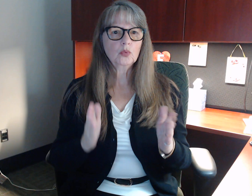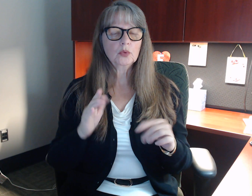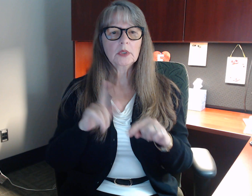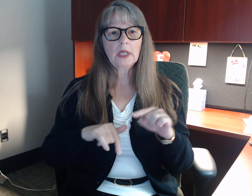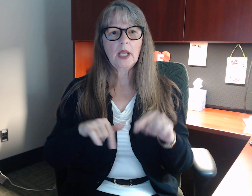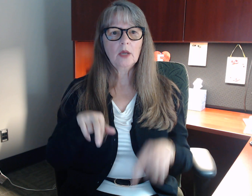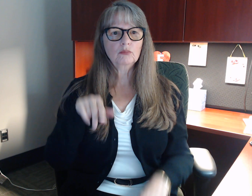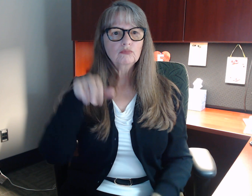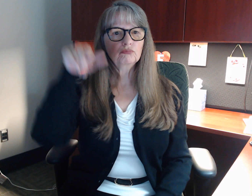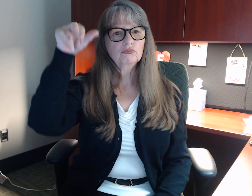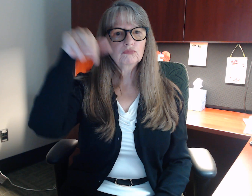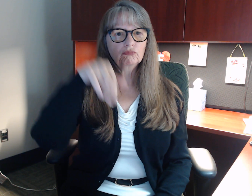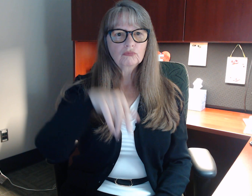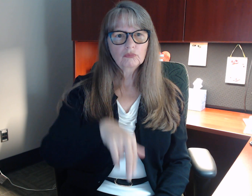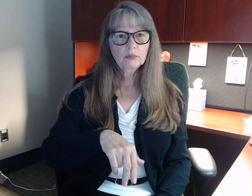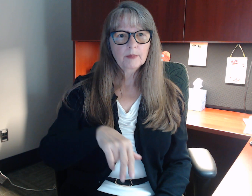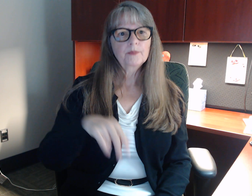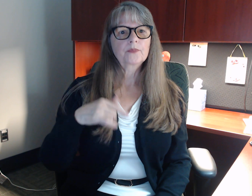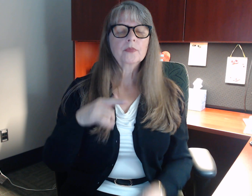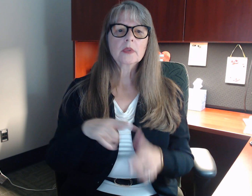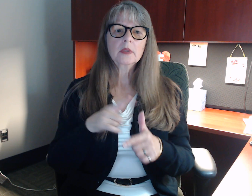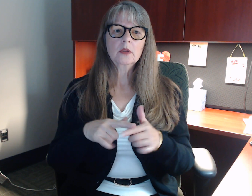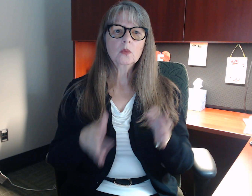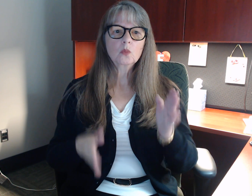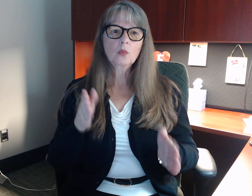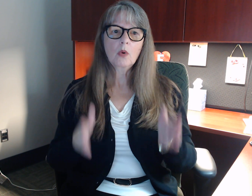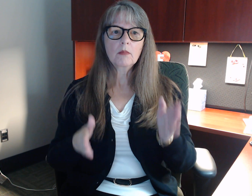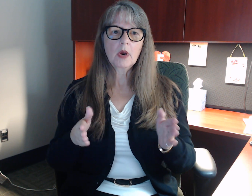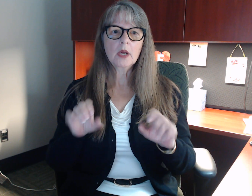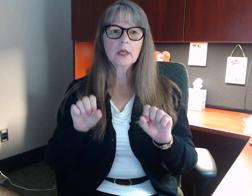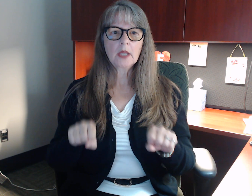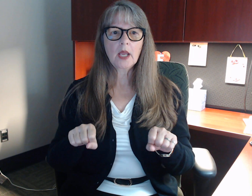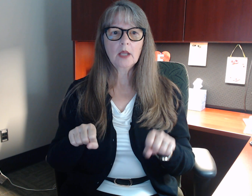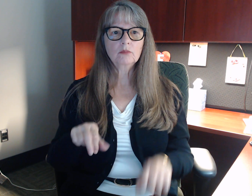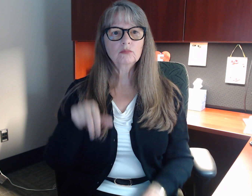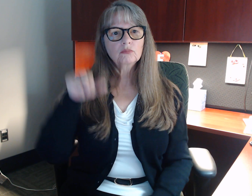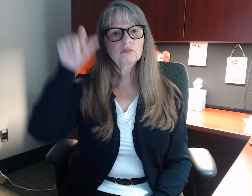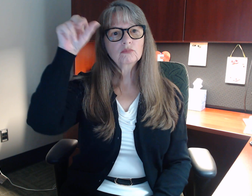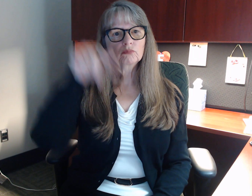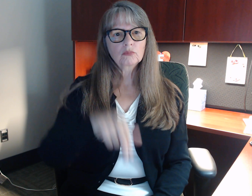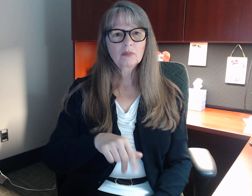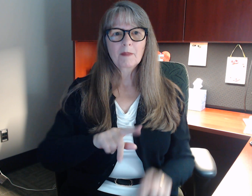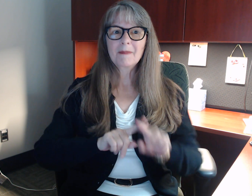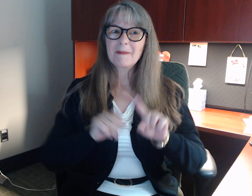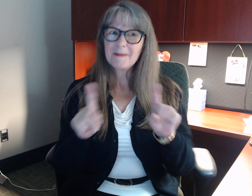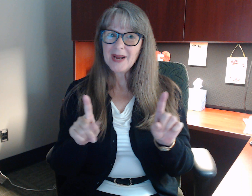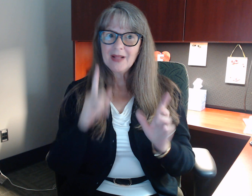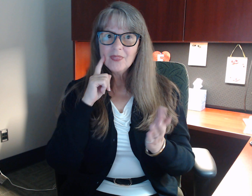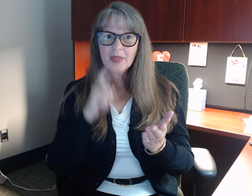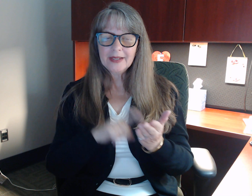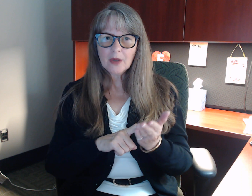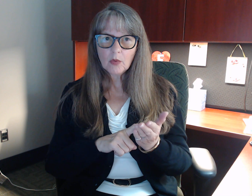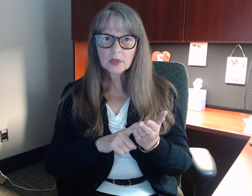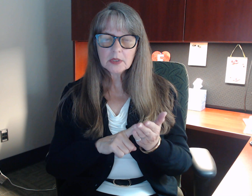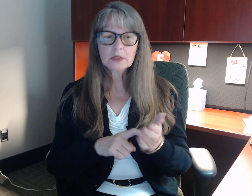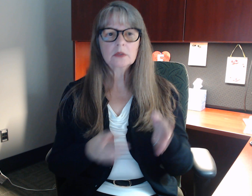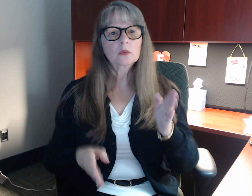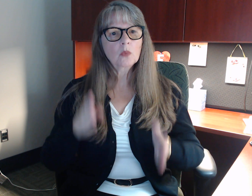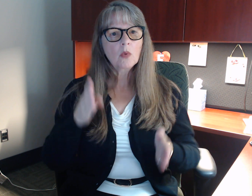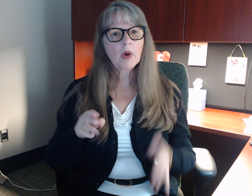Yeah. told her to call back at 9. Yeah. Okay. So it happens to be because they're transferring so I don't know what I have to do. So there's a